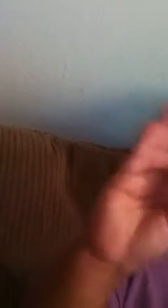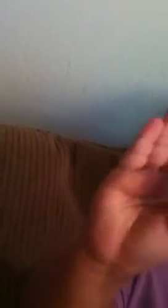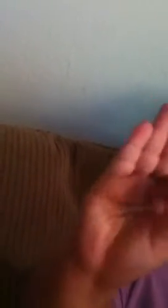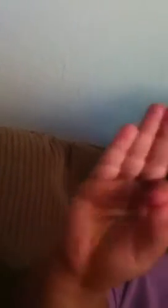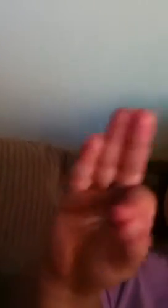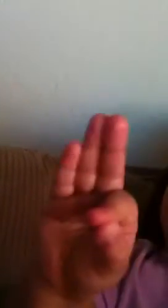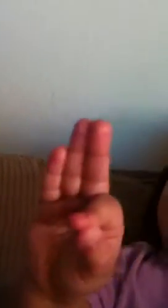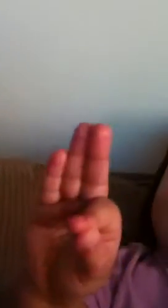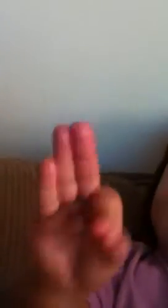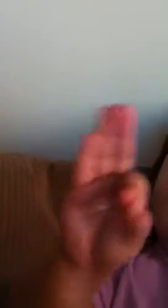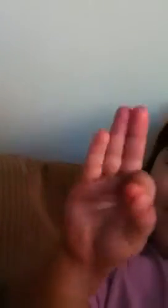F, G,